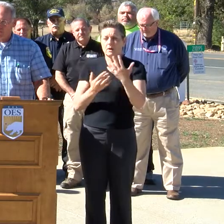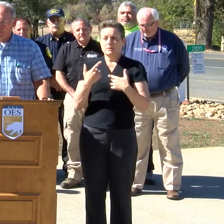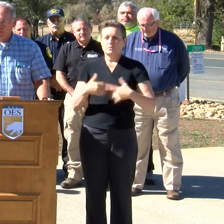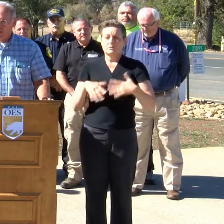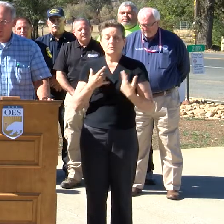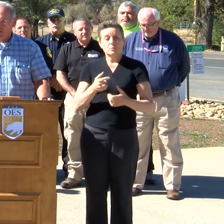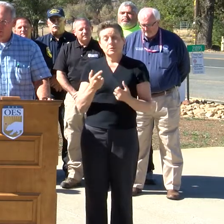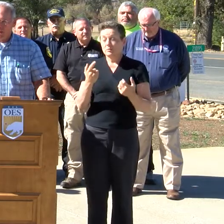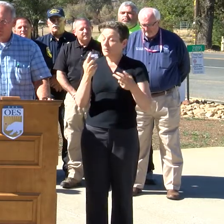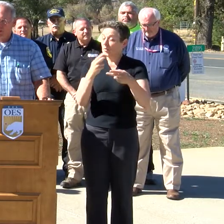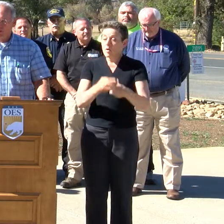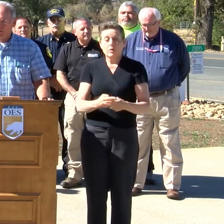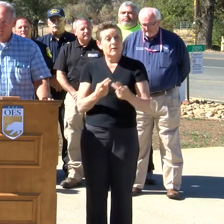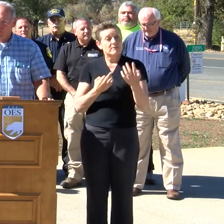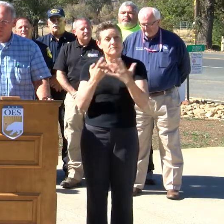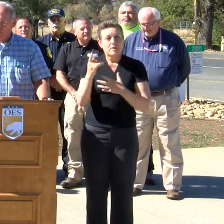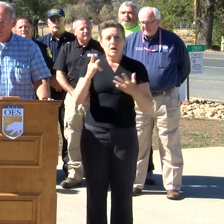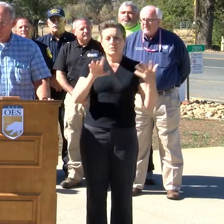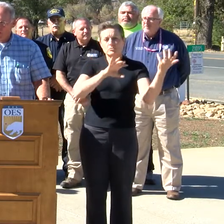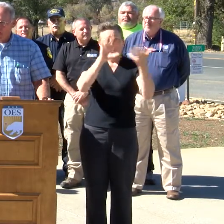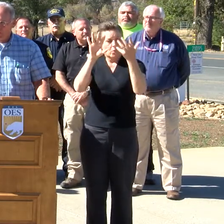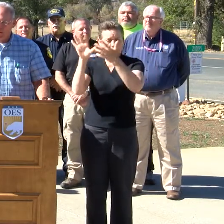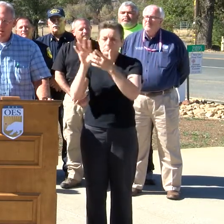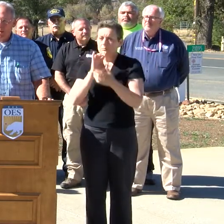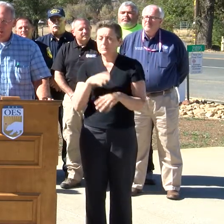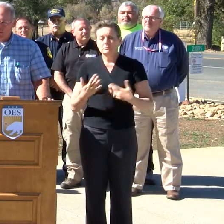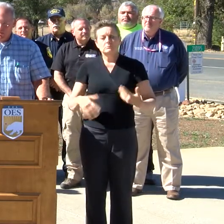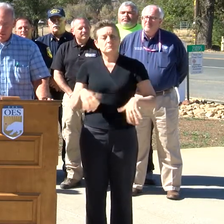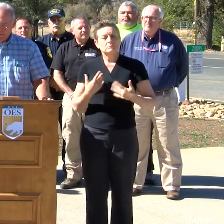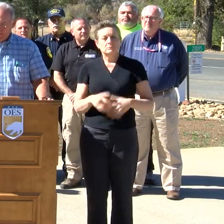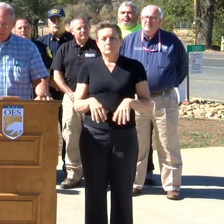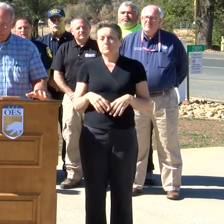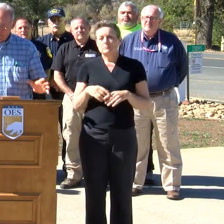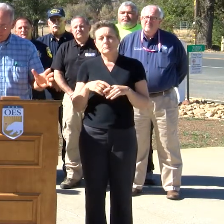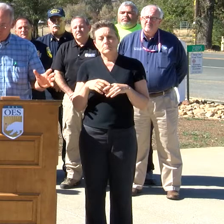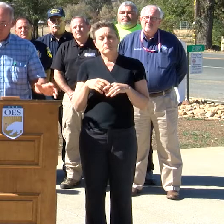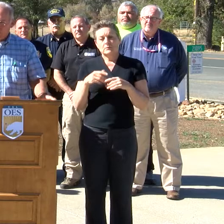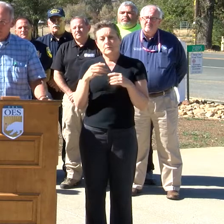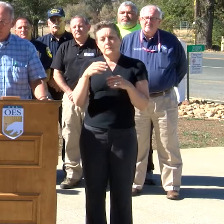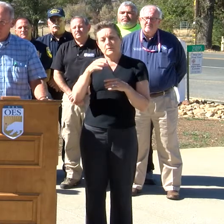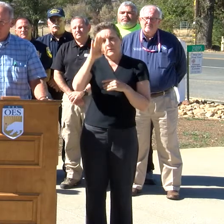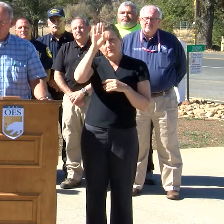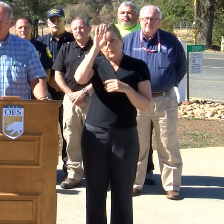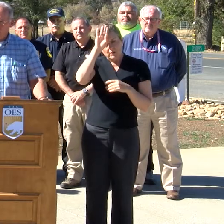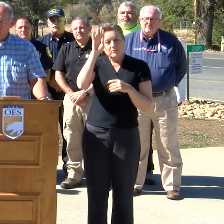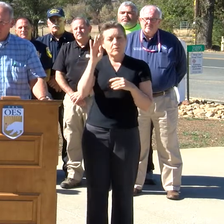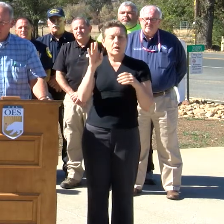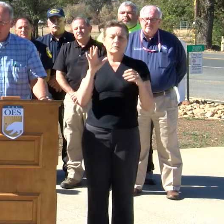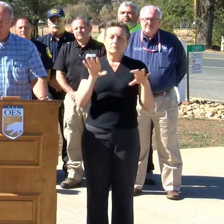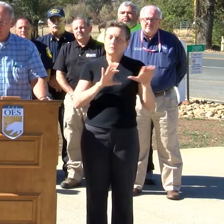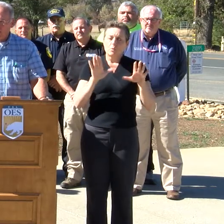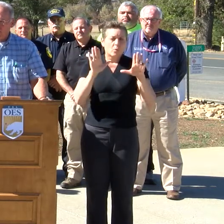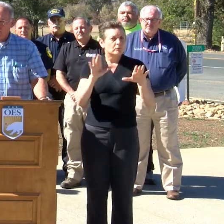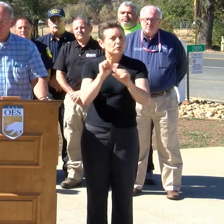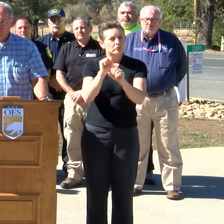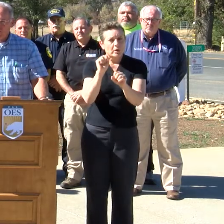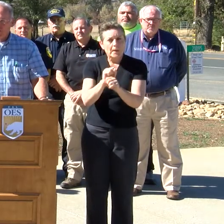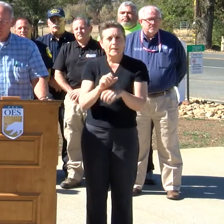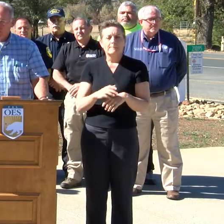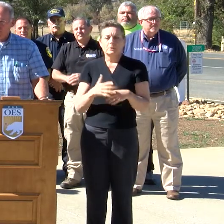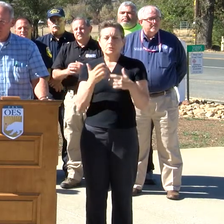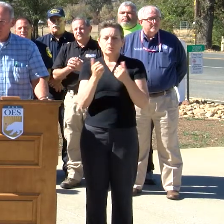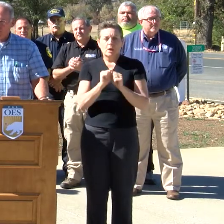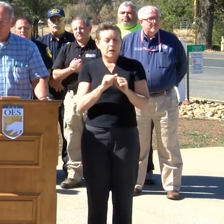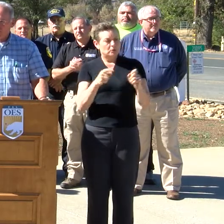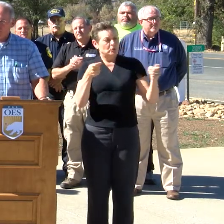firestorm that came down. They have done a tremendous job of suppressing where they could and containing and getting this